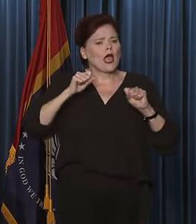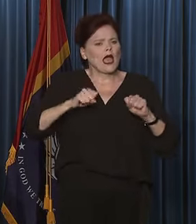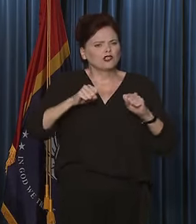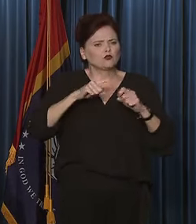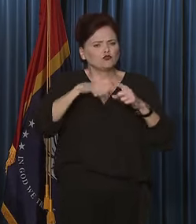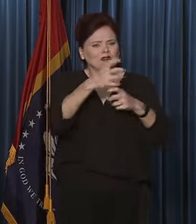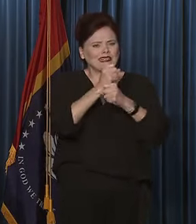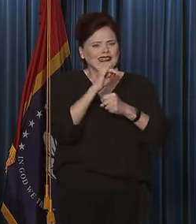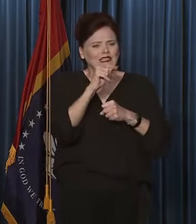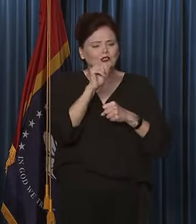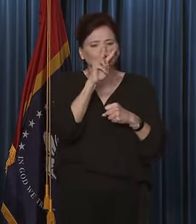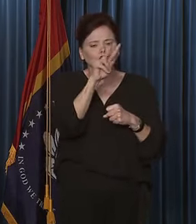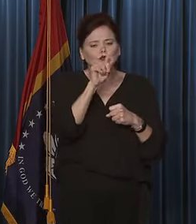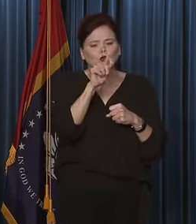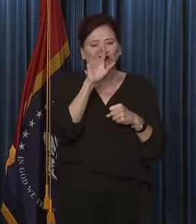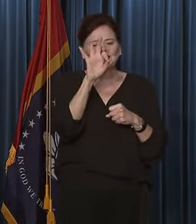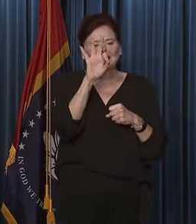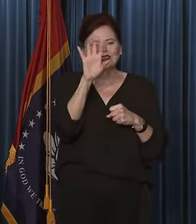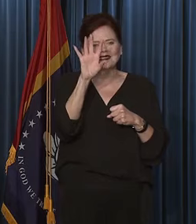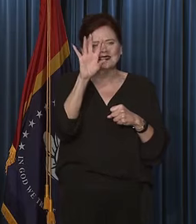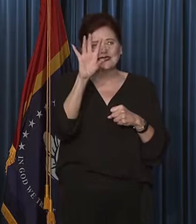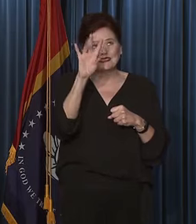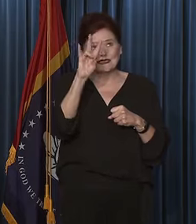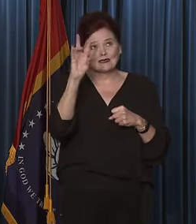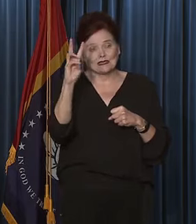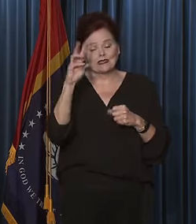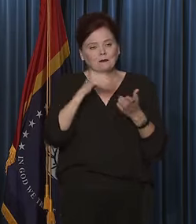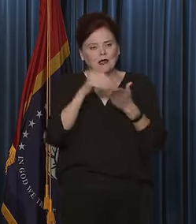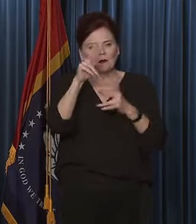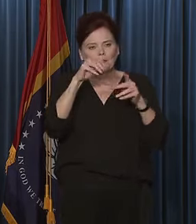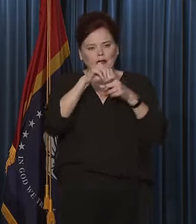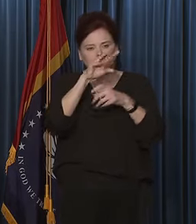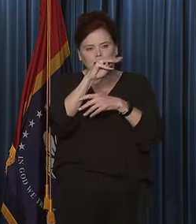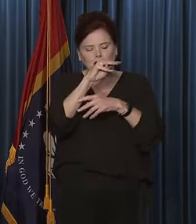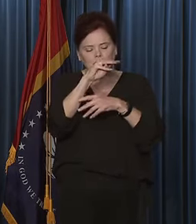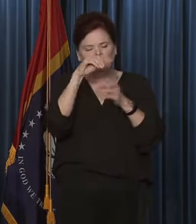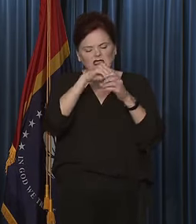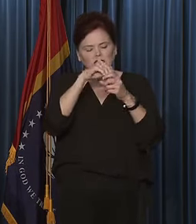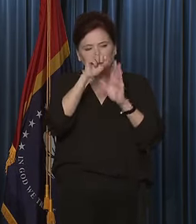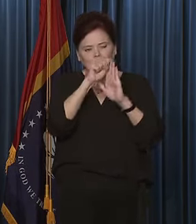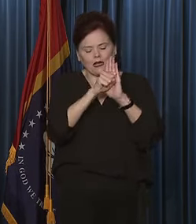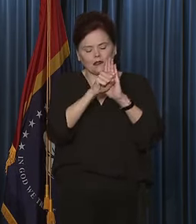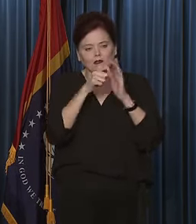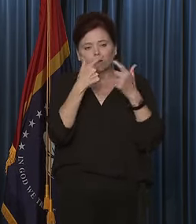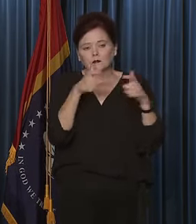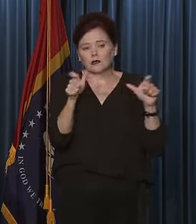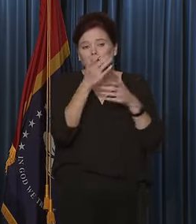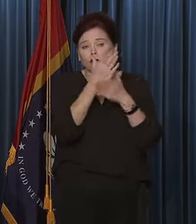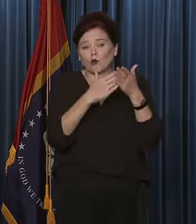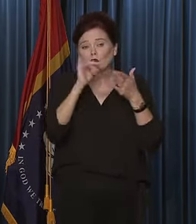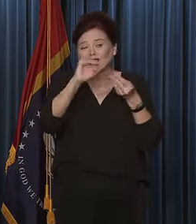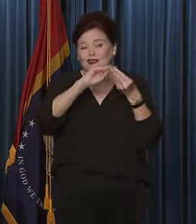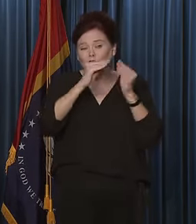2.976 million people in our state. A big portion of those, some probably